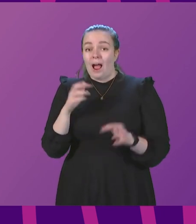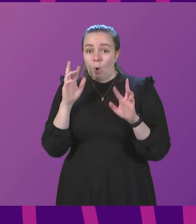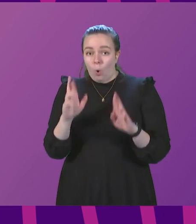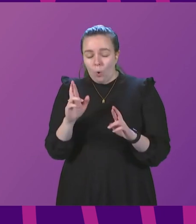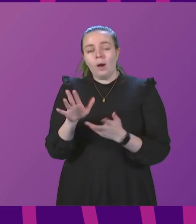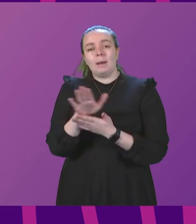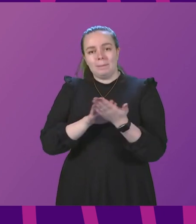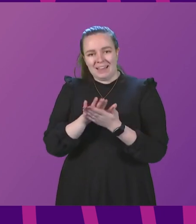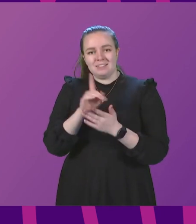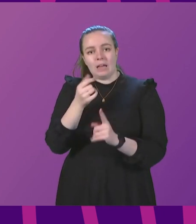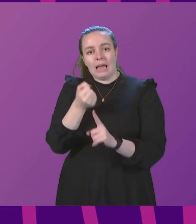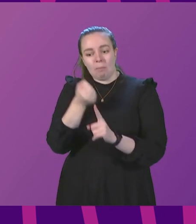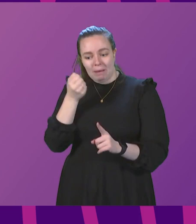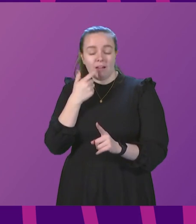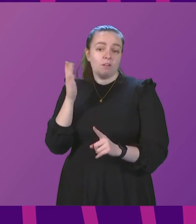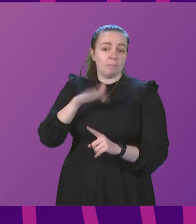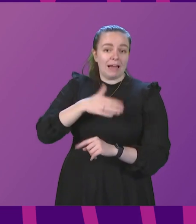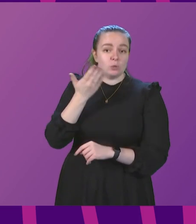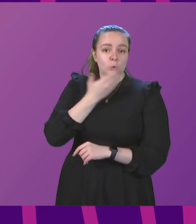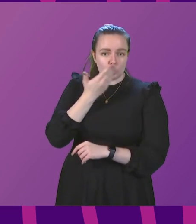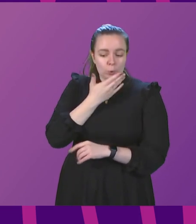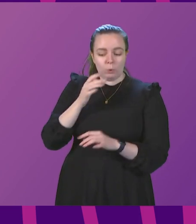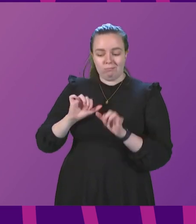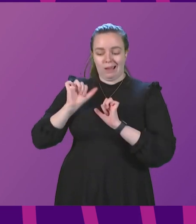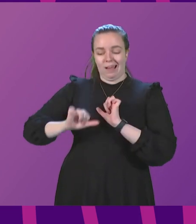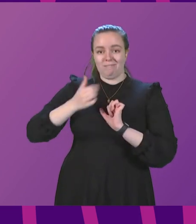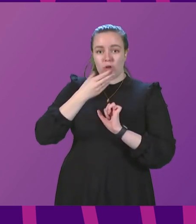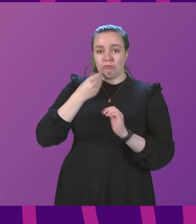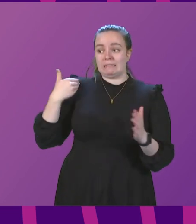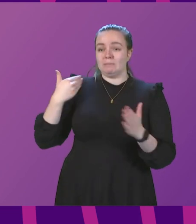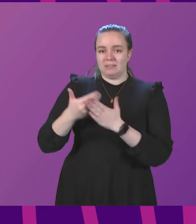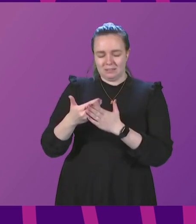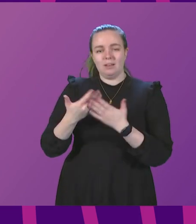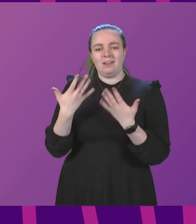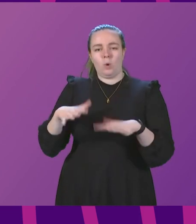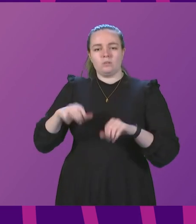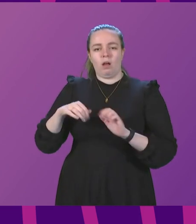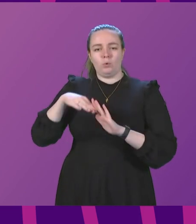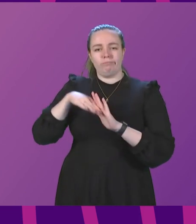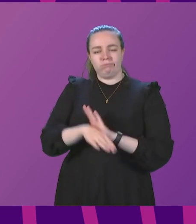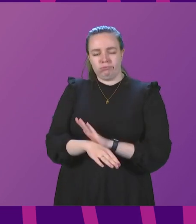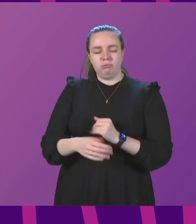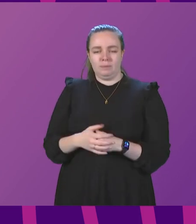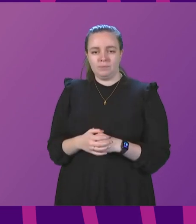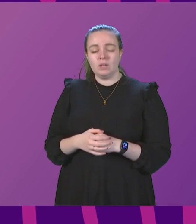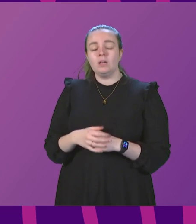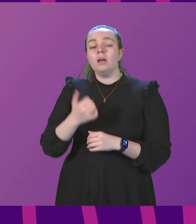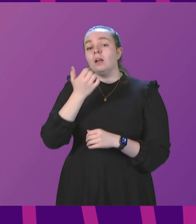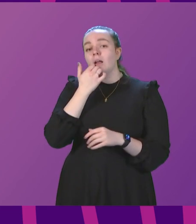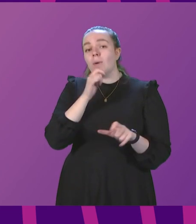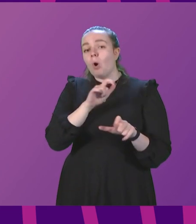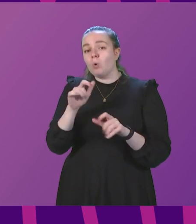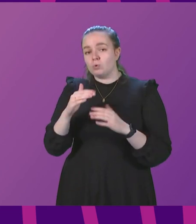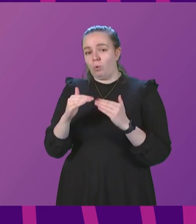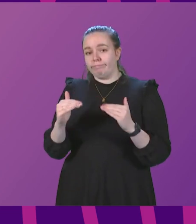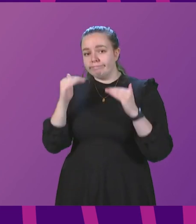does indicate that the impact of the return to school after the Christmas break is beginning to tail off. Cases also increased last week by